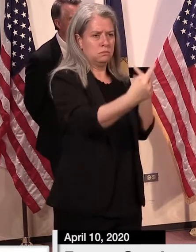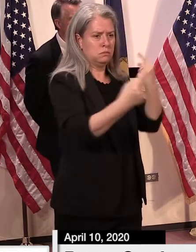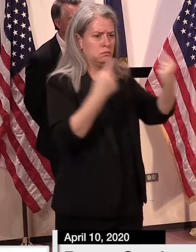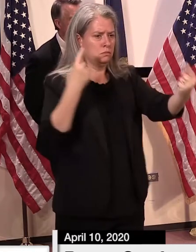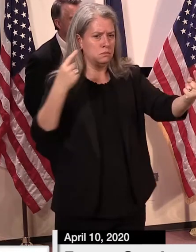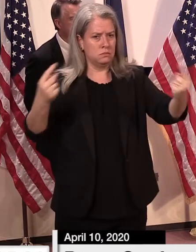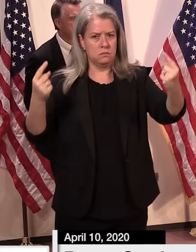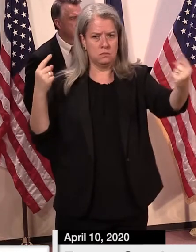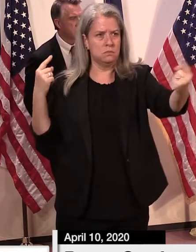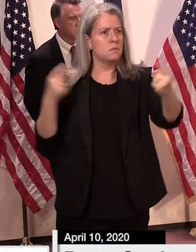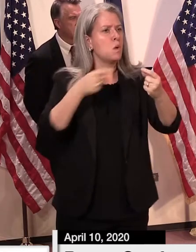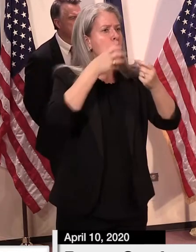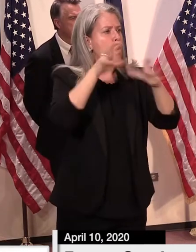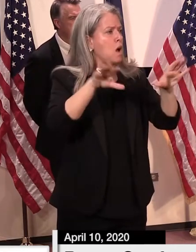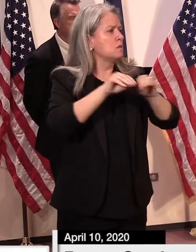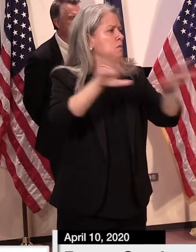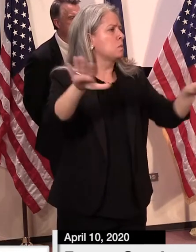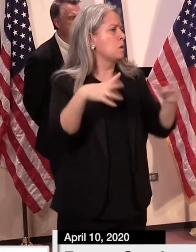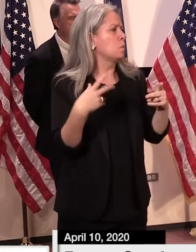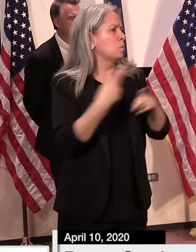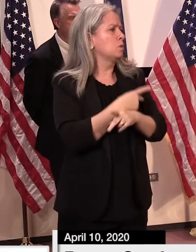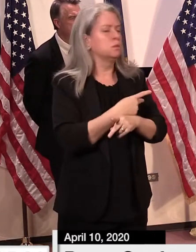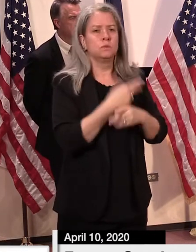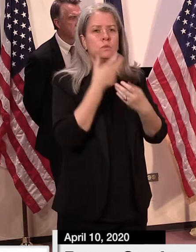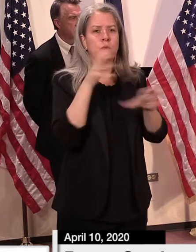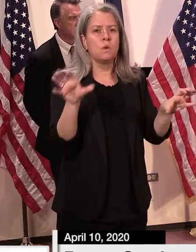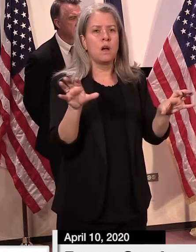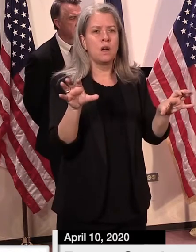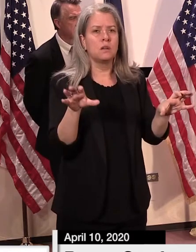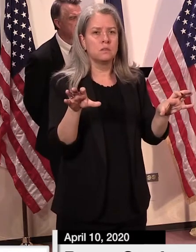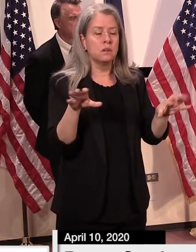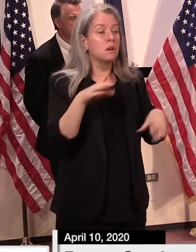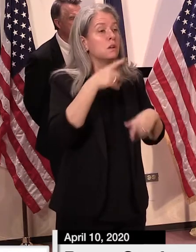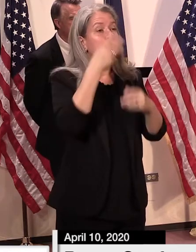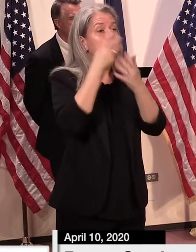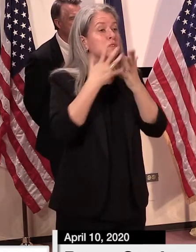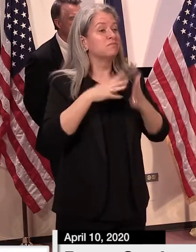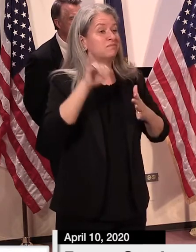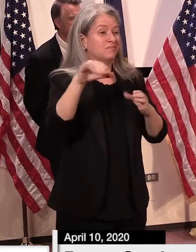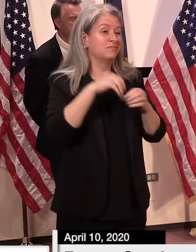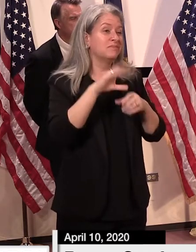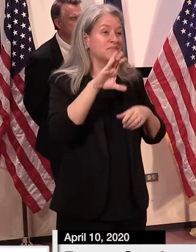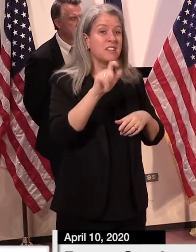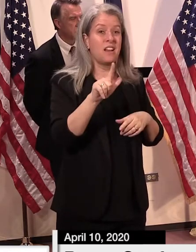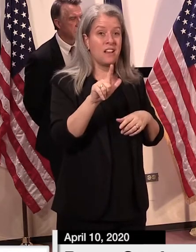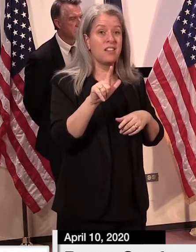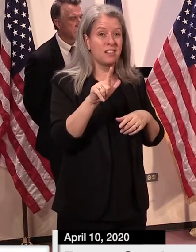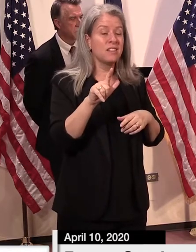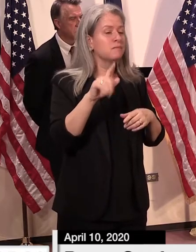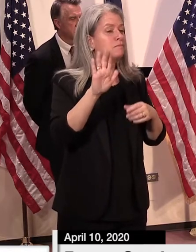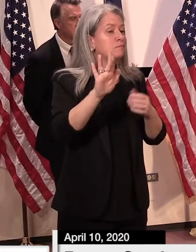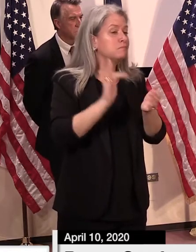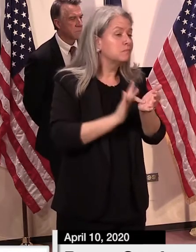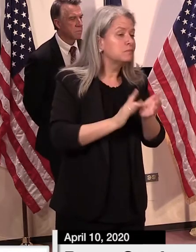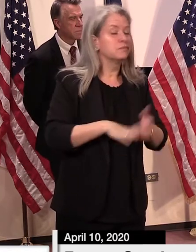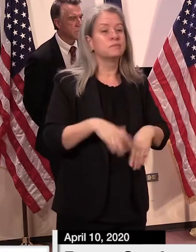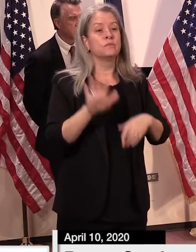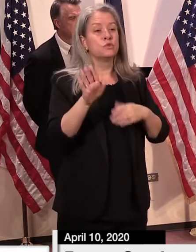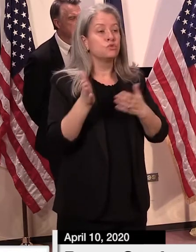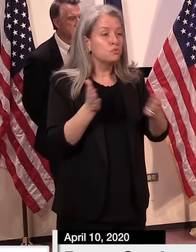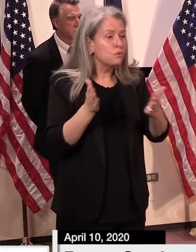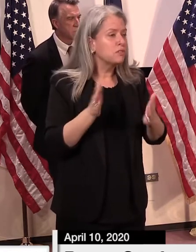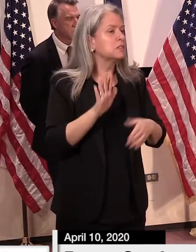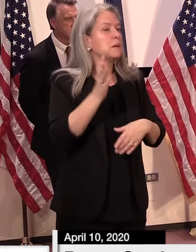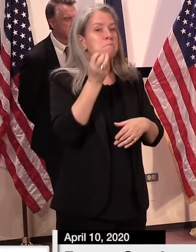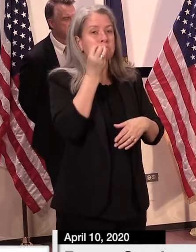of the virus throughout the facility, and inmates will remain in their cells. Essential services, meals, and medication will